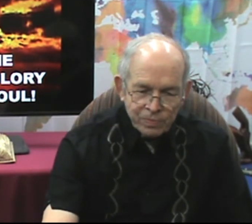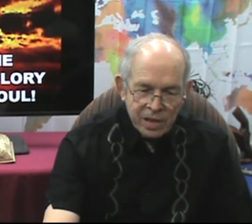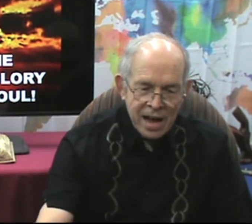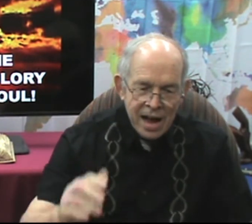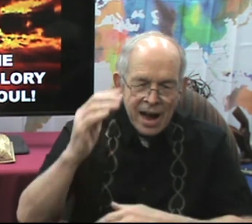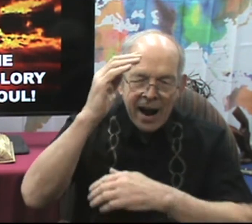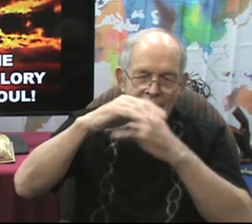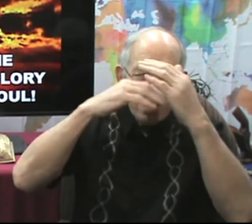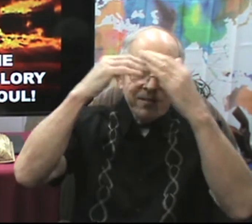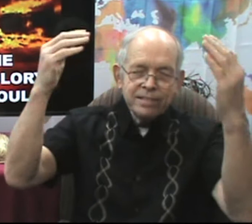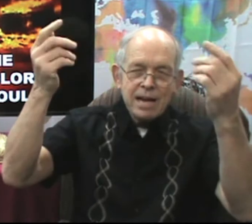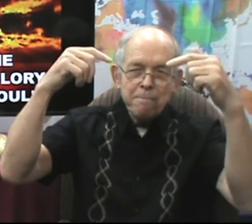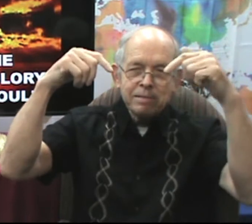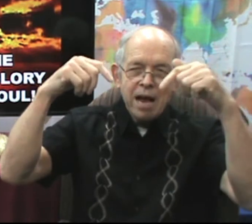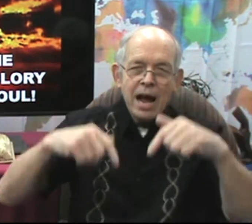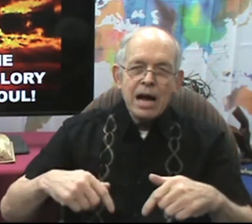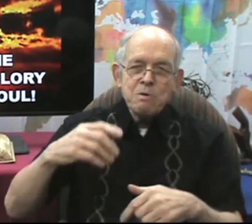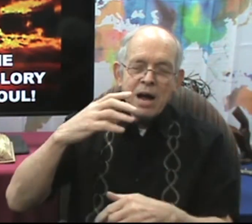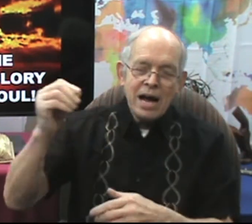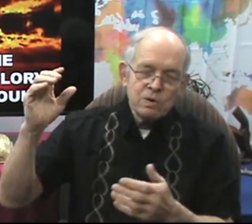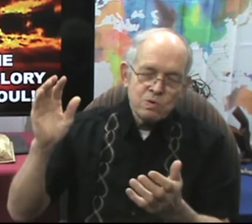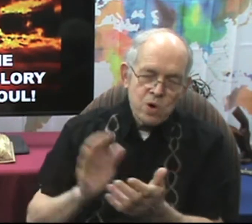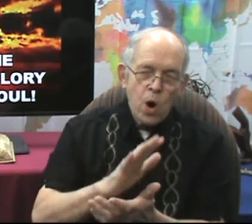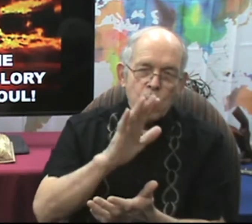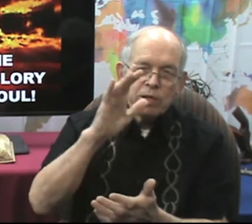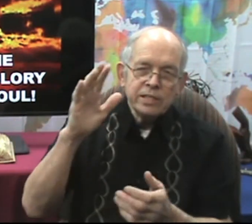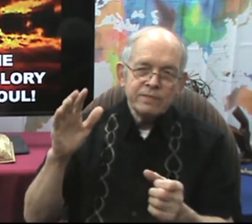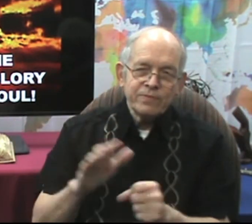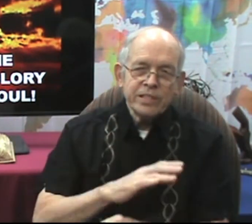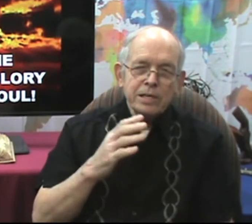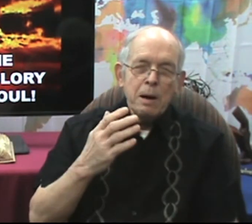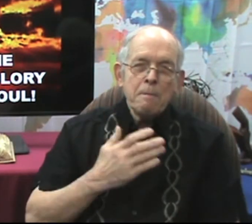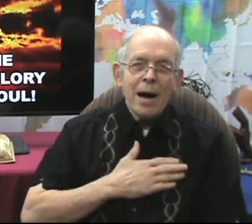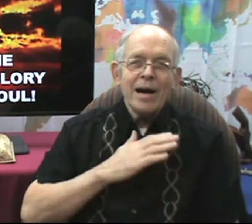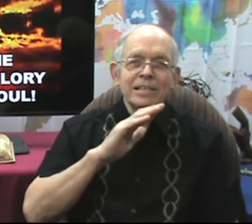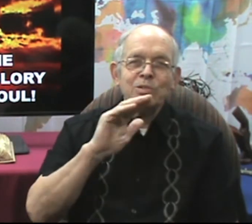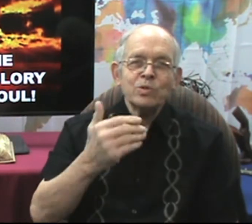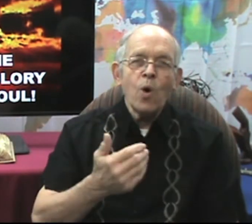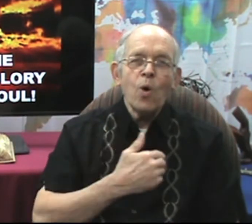Heaven came down and glory filled my soul.